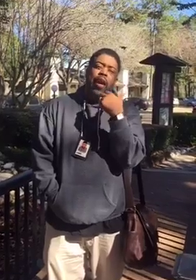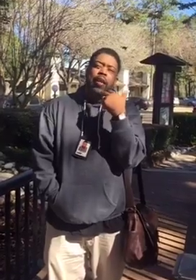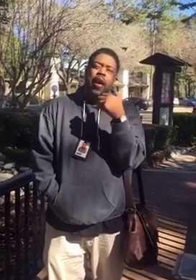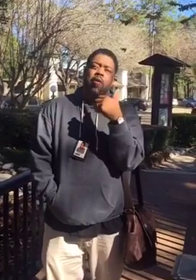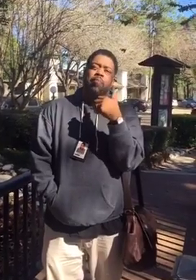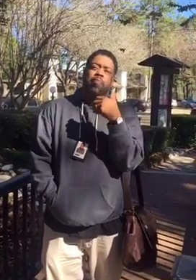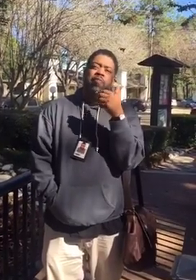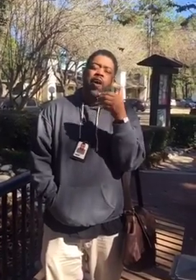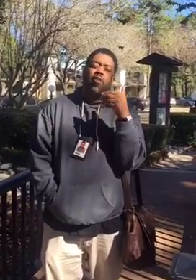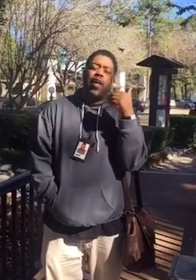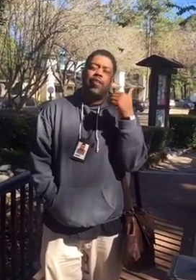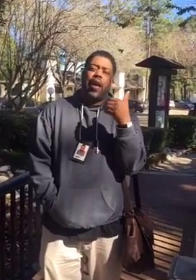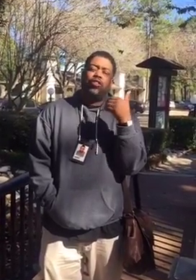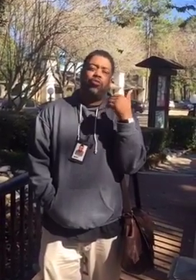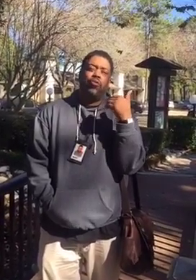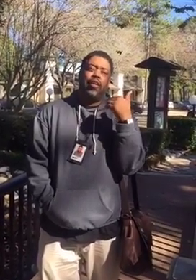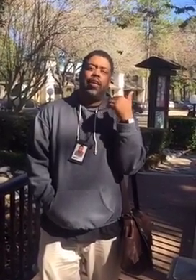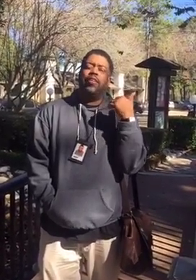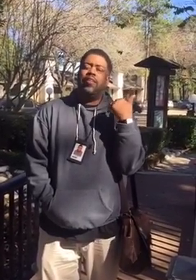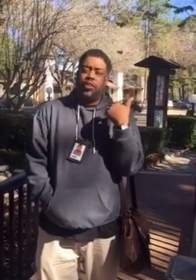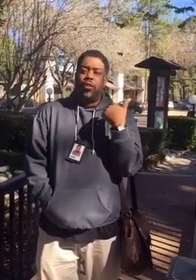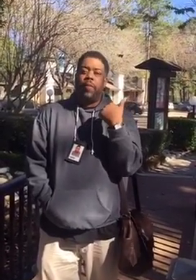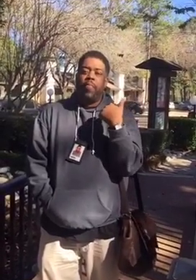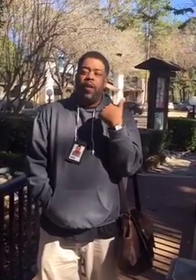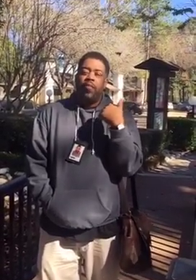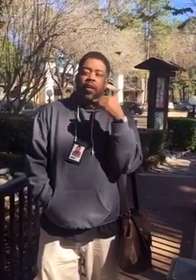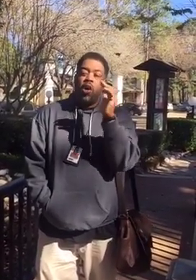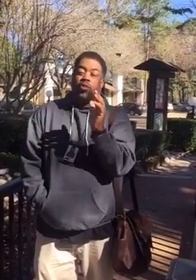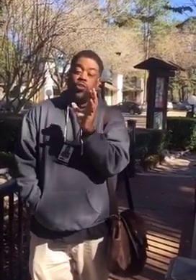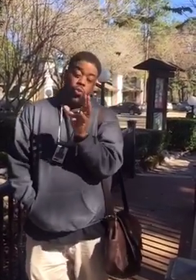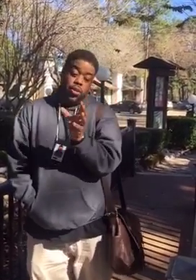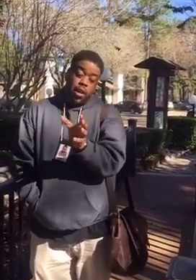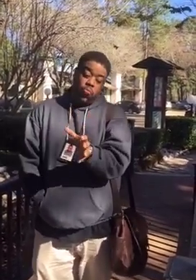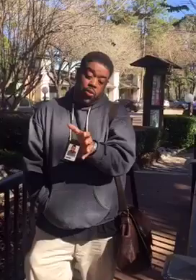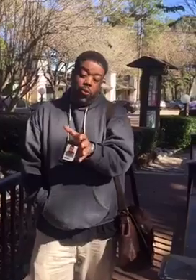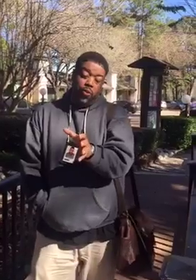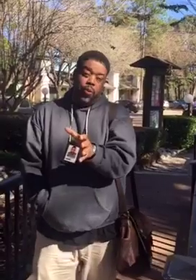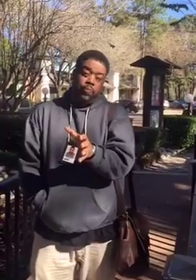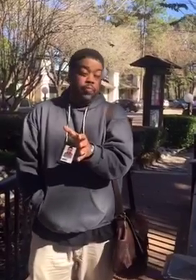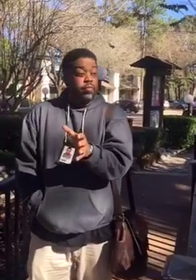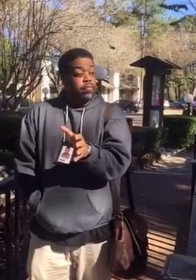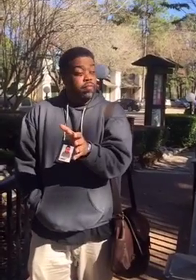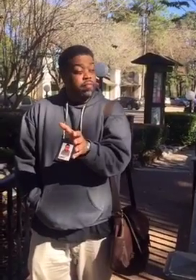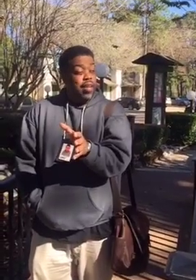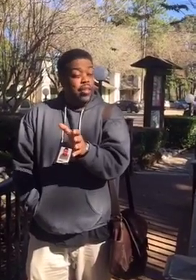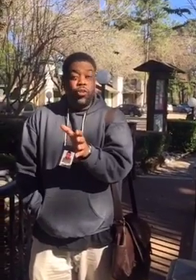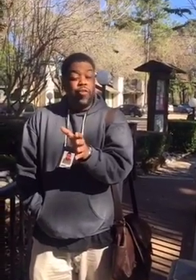can't help but follow that natural inclination that causes you to look at what you're doing and then turn